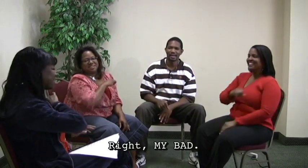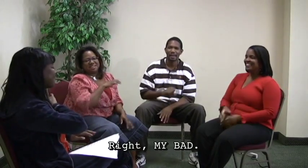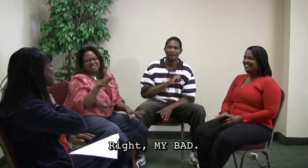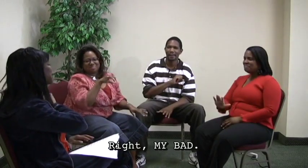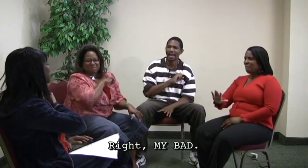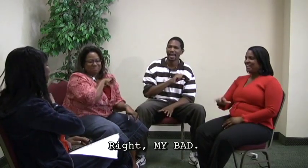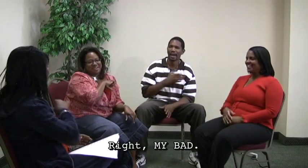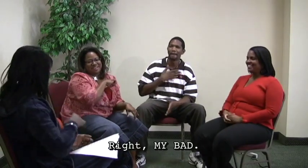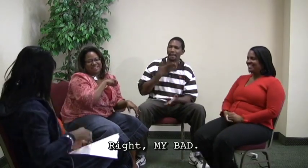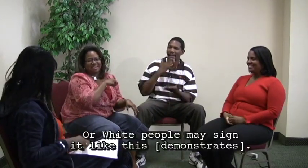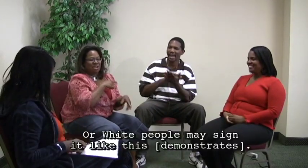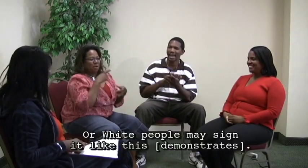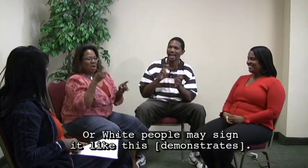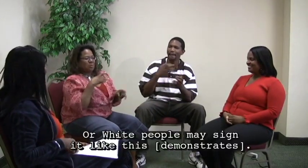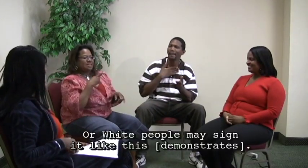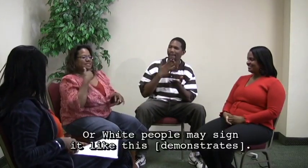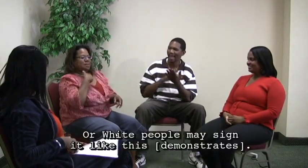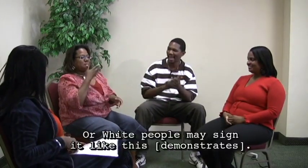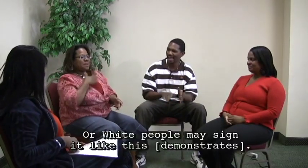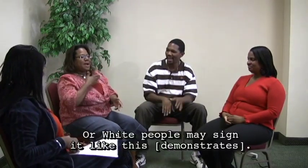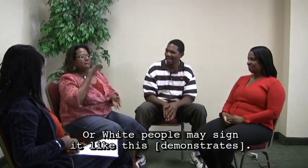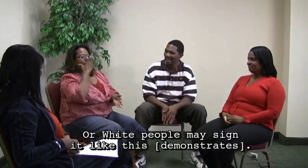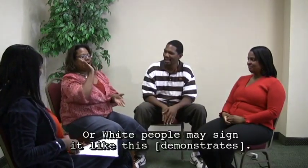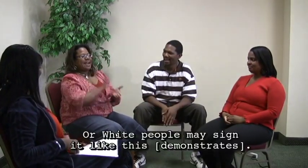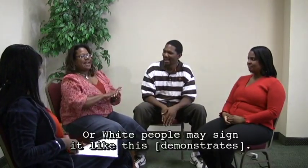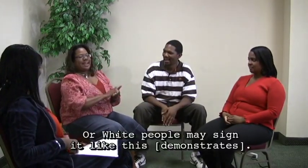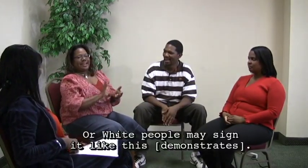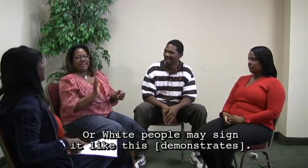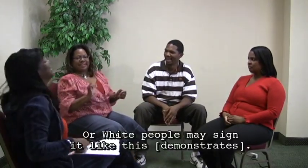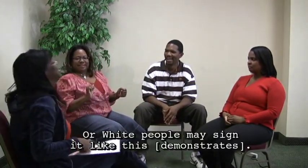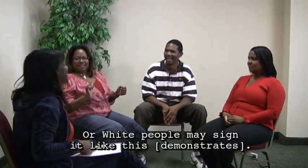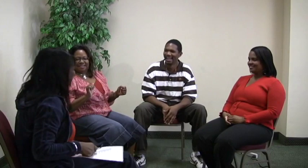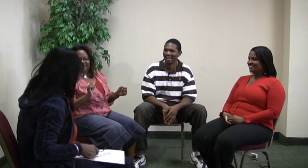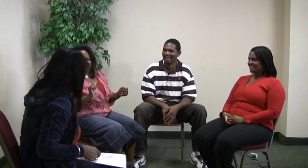Oh, my bad. Right. My bad. Right. Or white people may sign it like this.